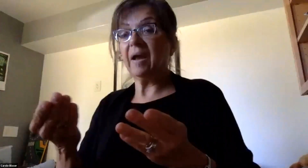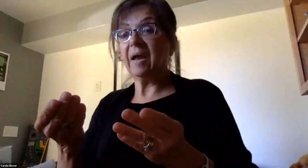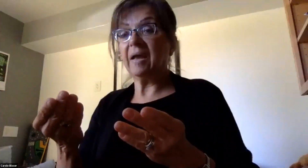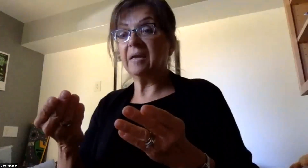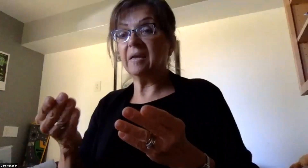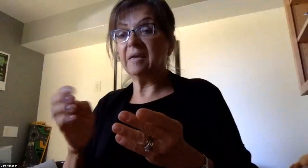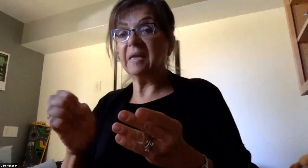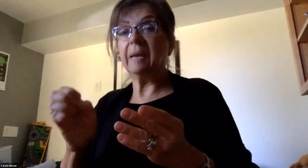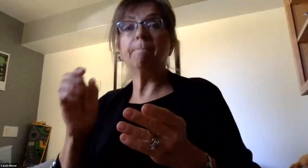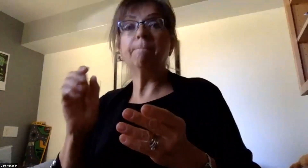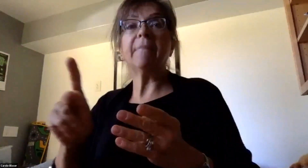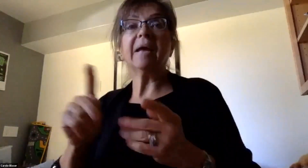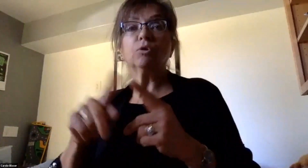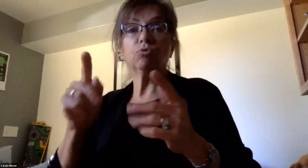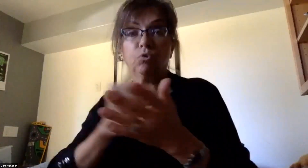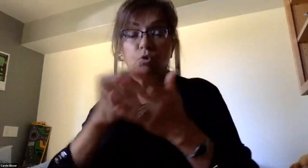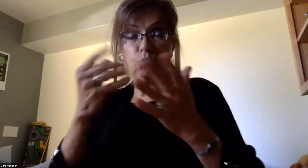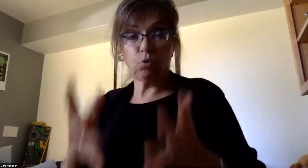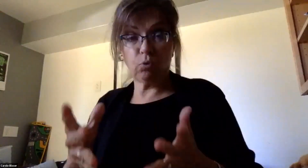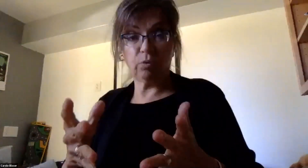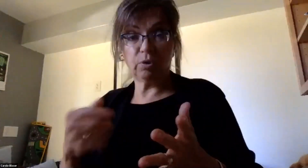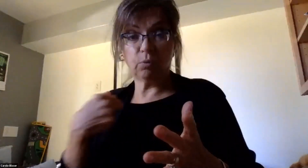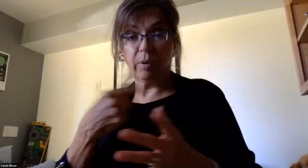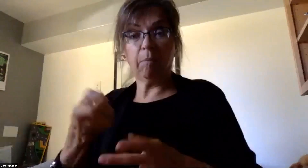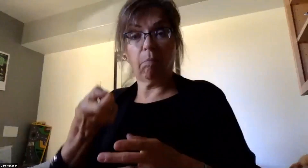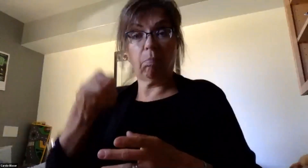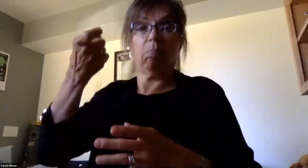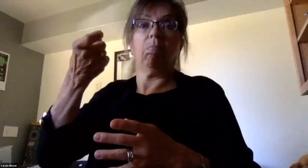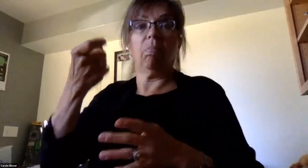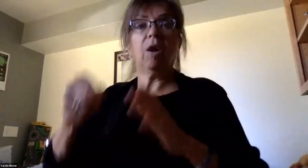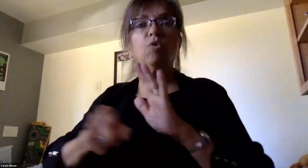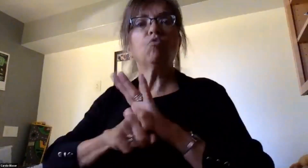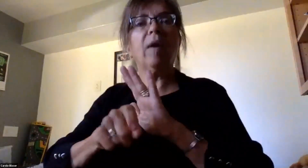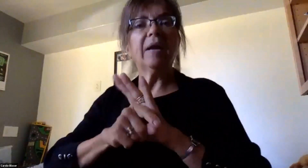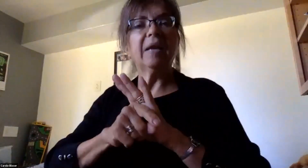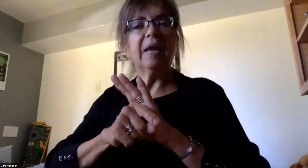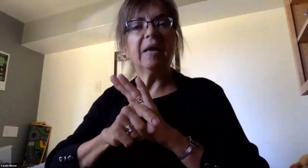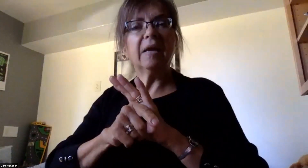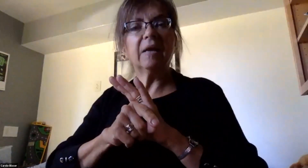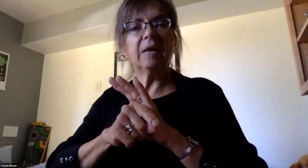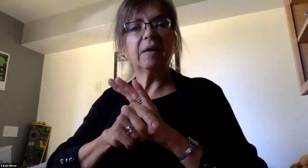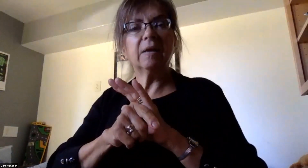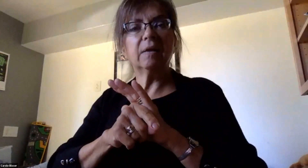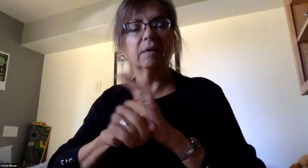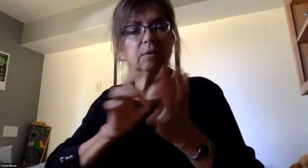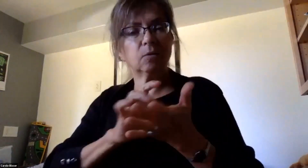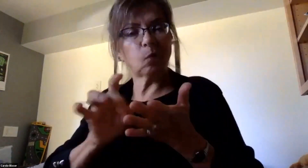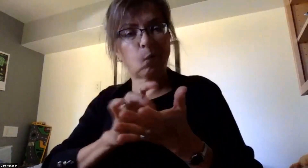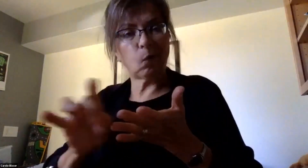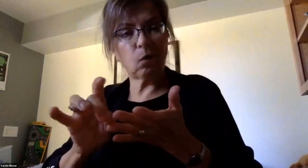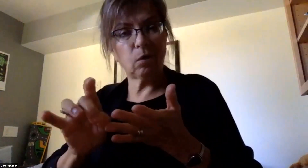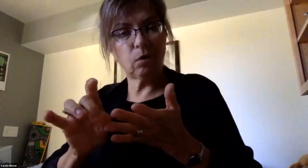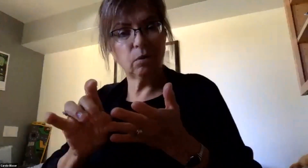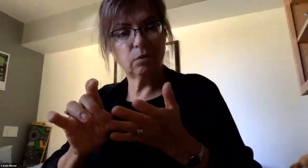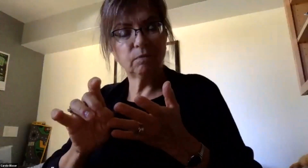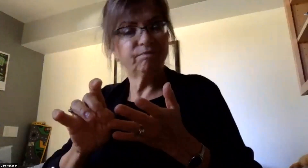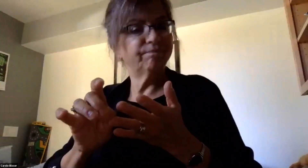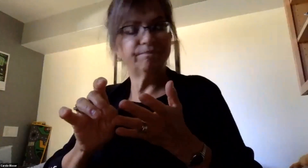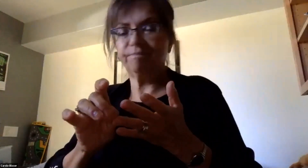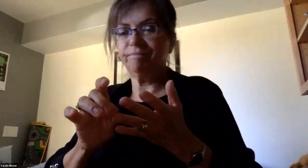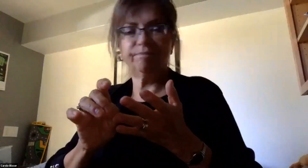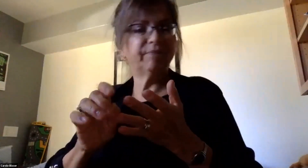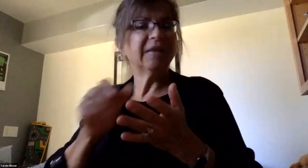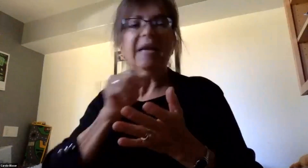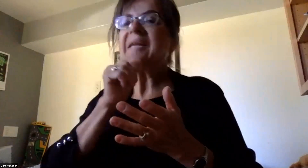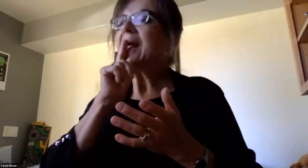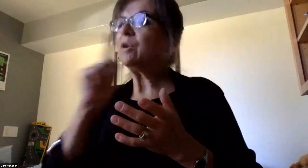We kind of paused grading or provided them an actual score. That will not be the case for the